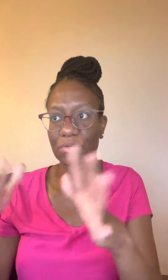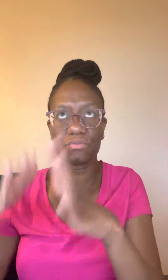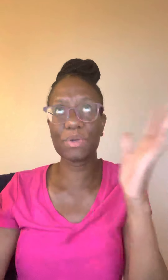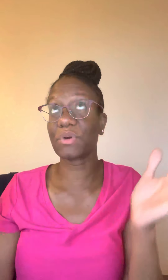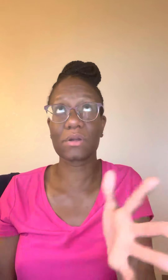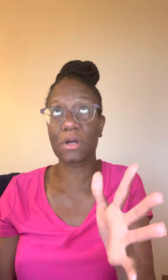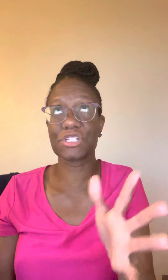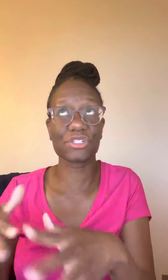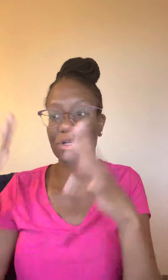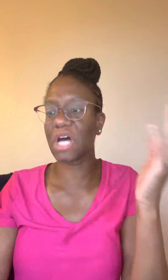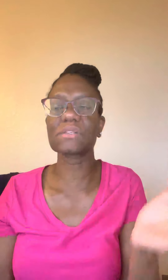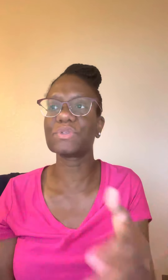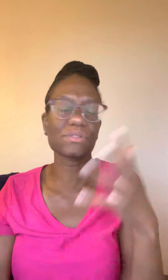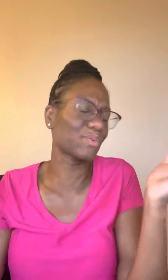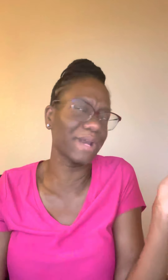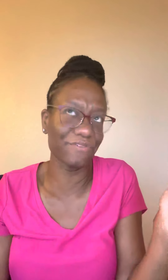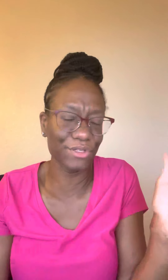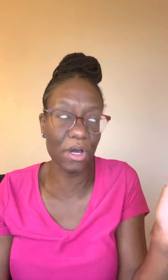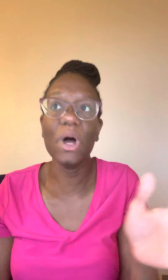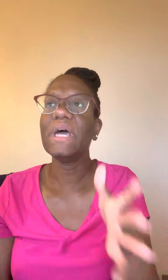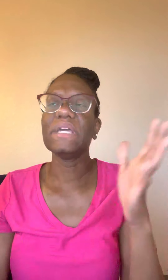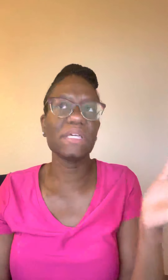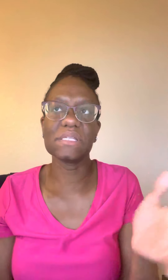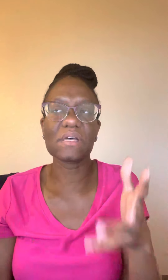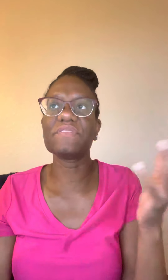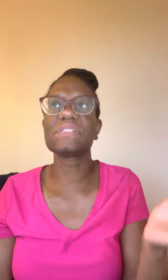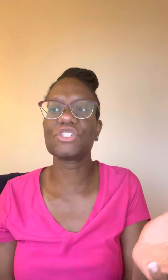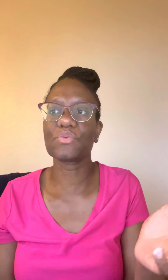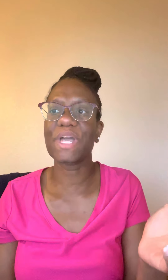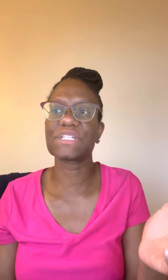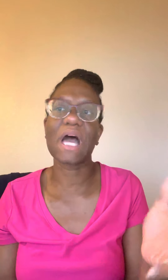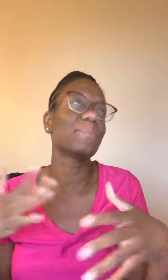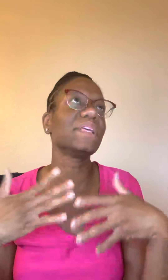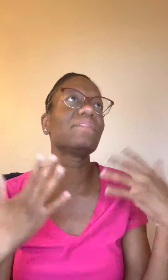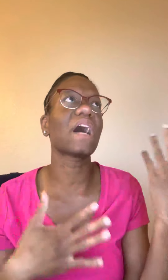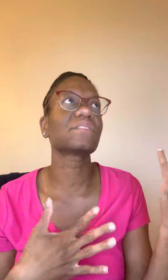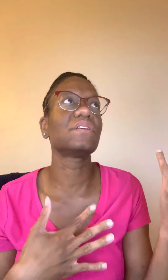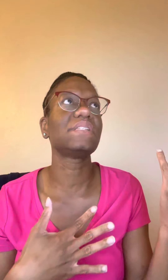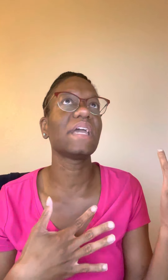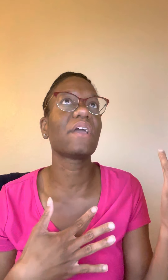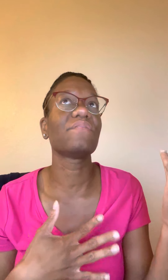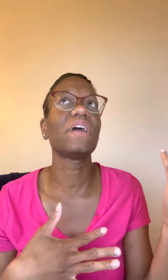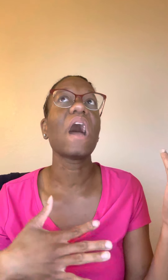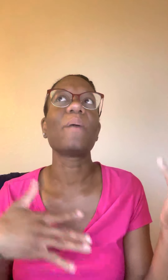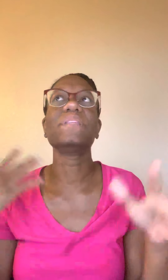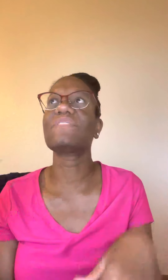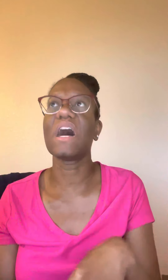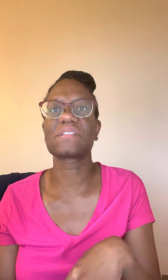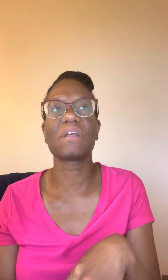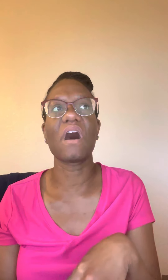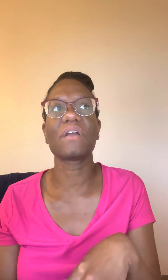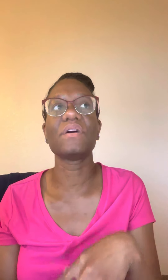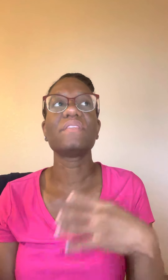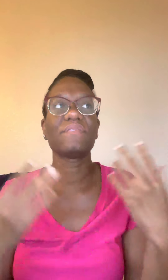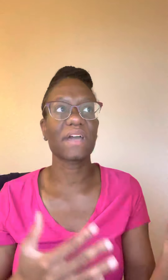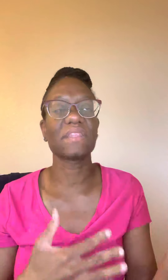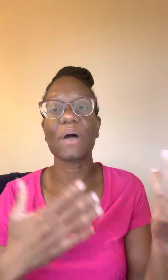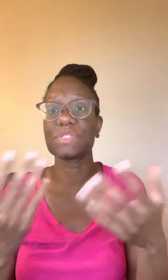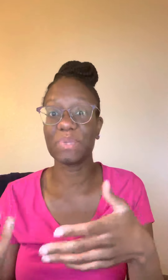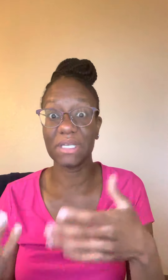repercussions or consequences or whatever, you know, is of the situation. I believe God's going to take care of it. I believe God's going to honor the fact that I was being